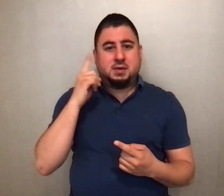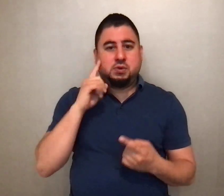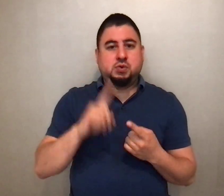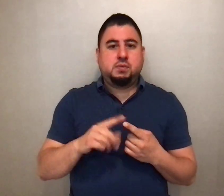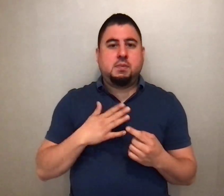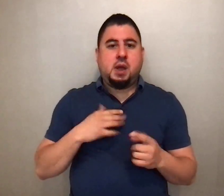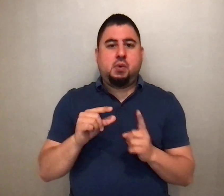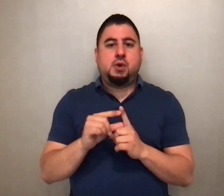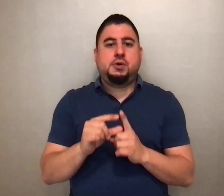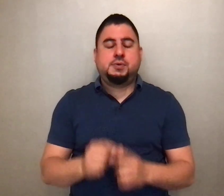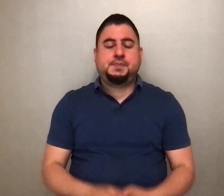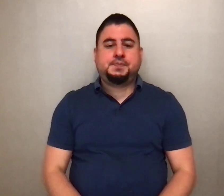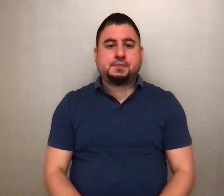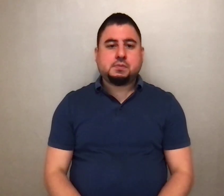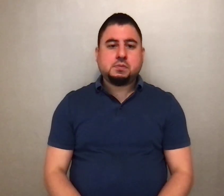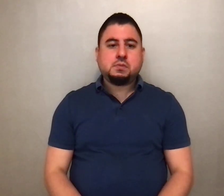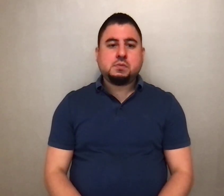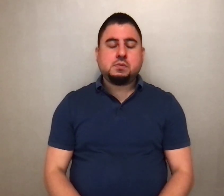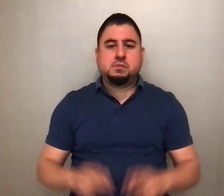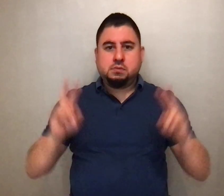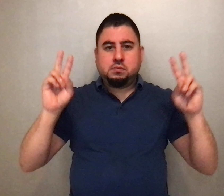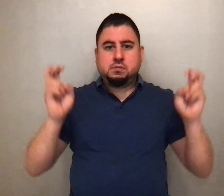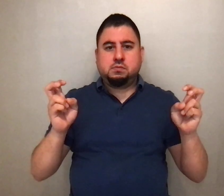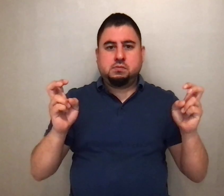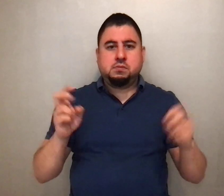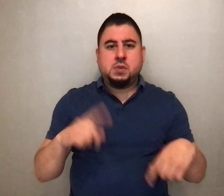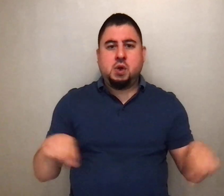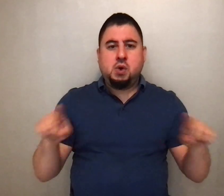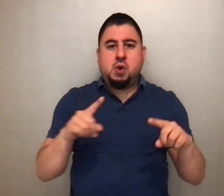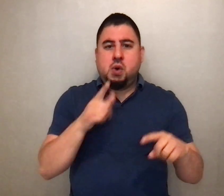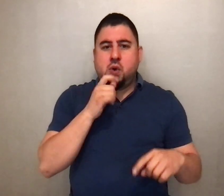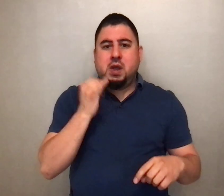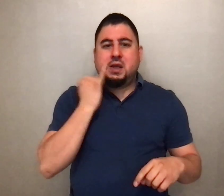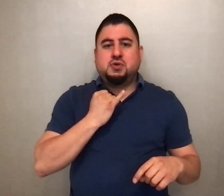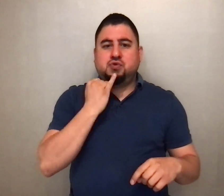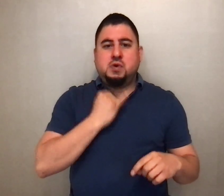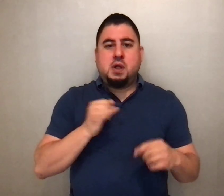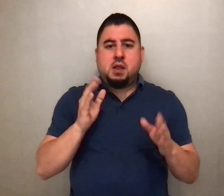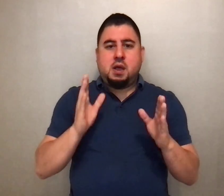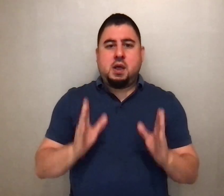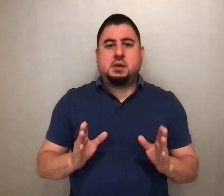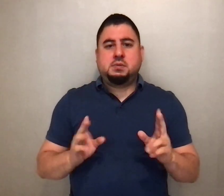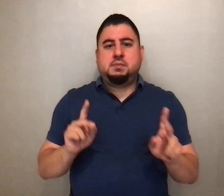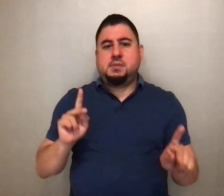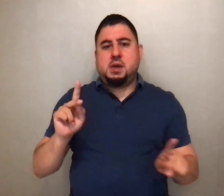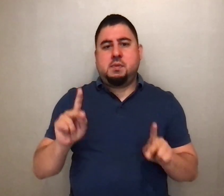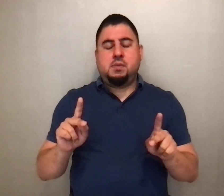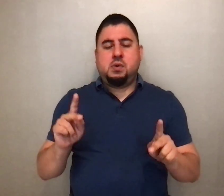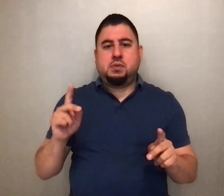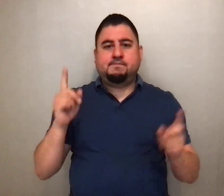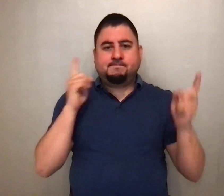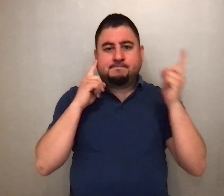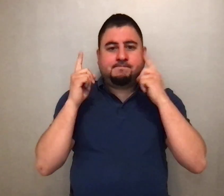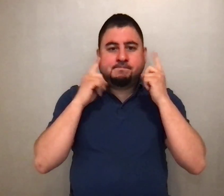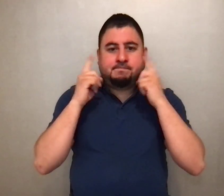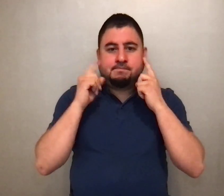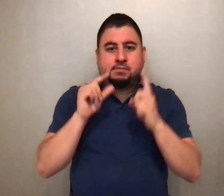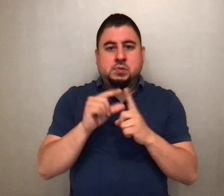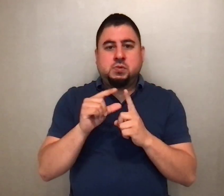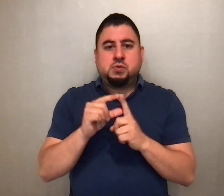words. You who are Israelites, hear these words. Jesus, the